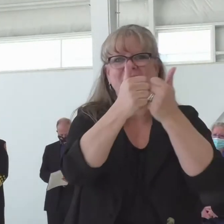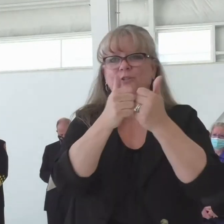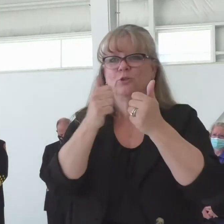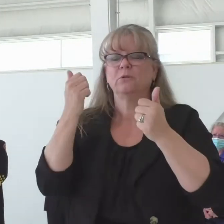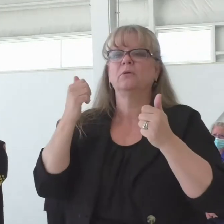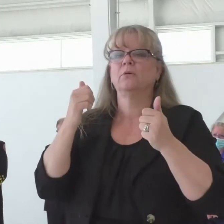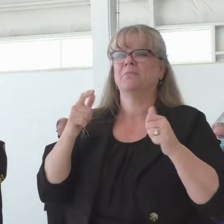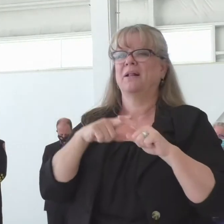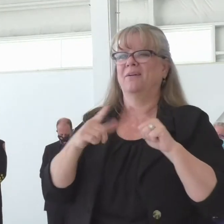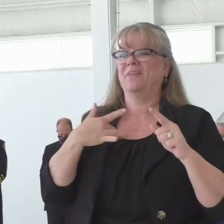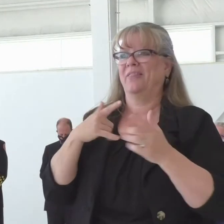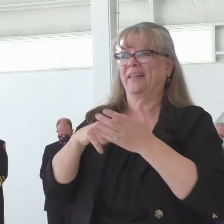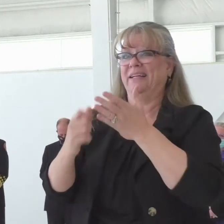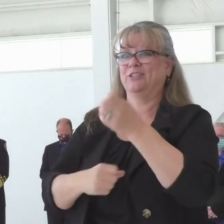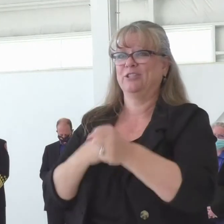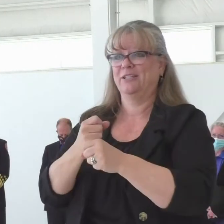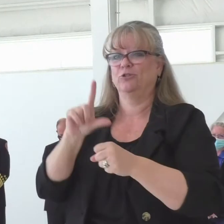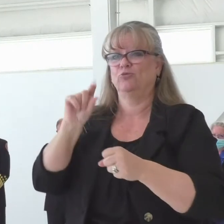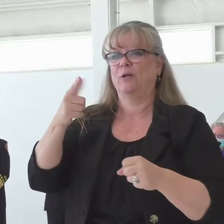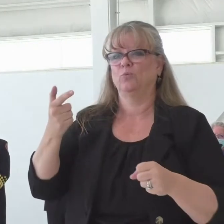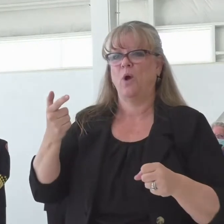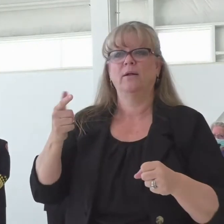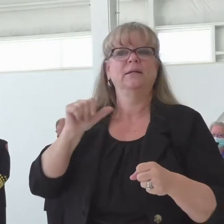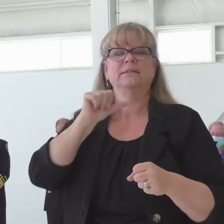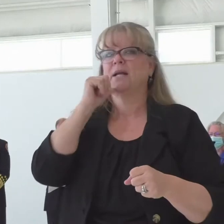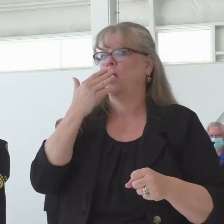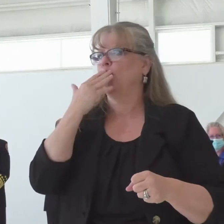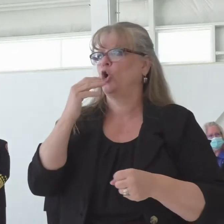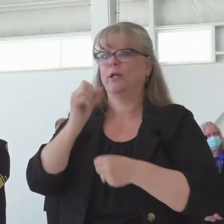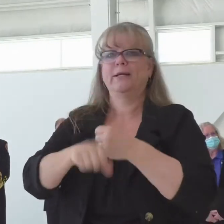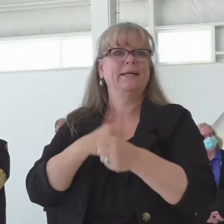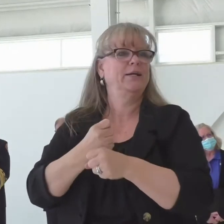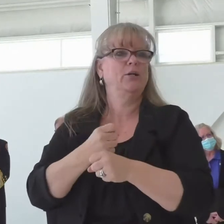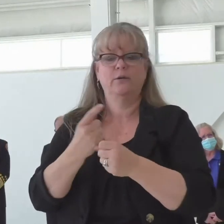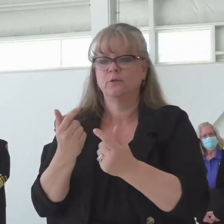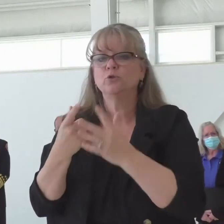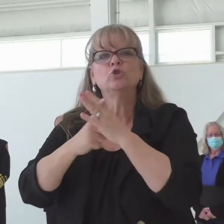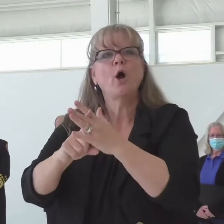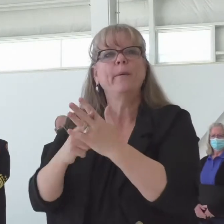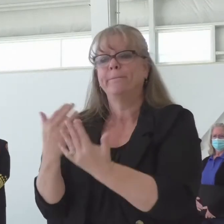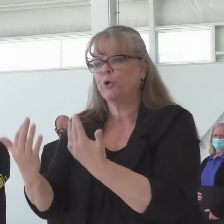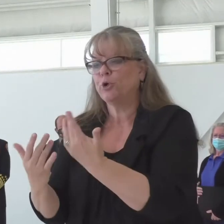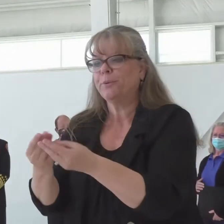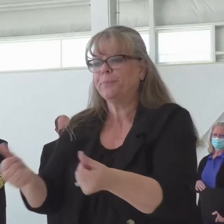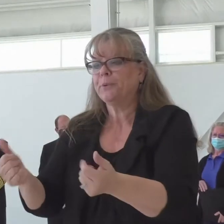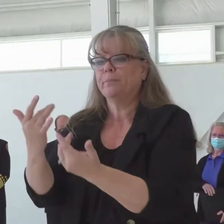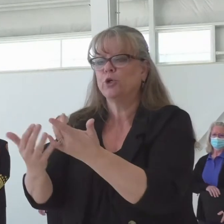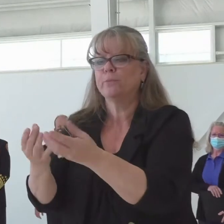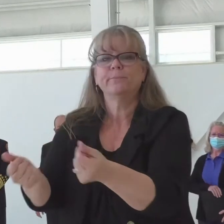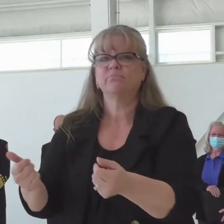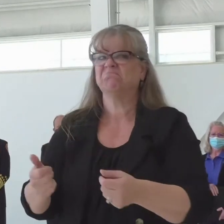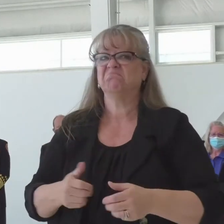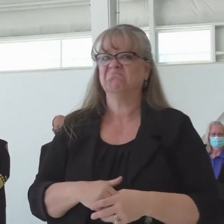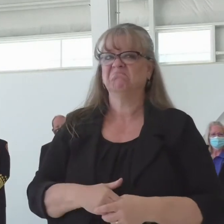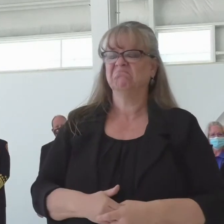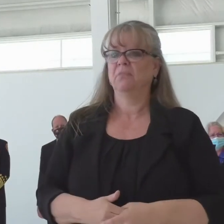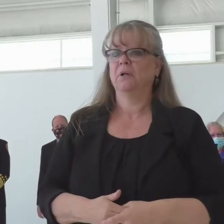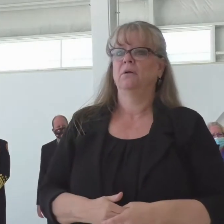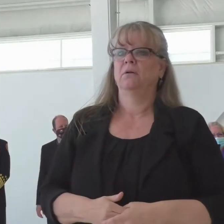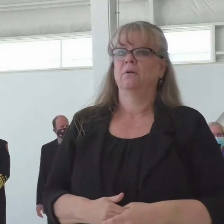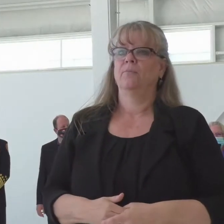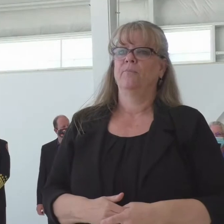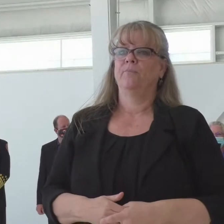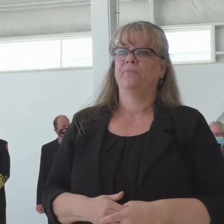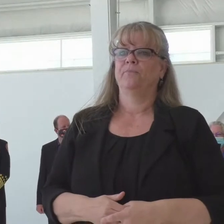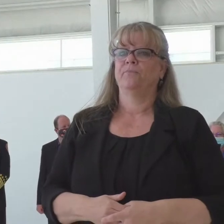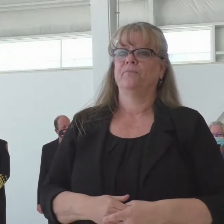year for us to to implement those strategies so okay I believe am